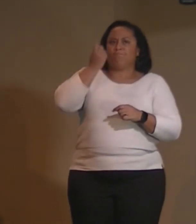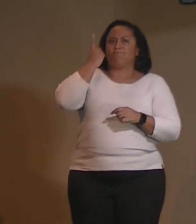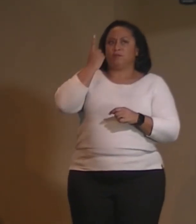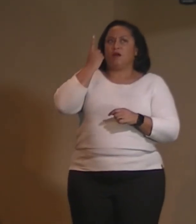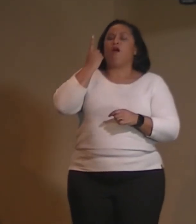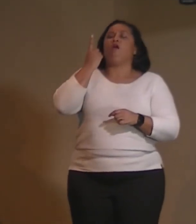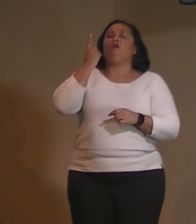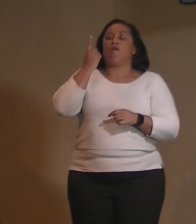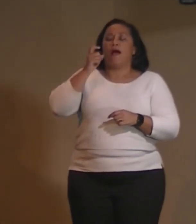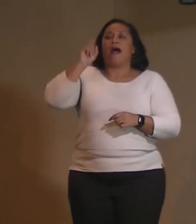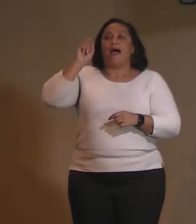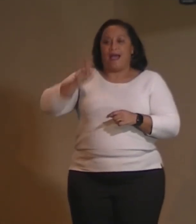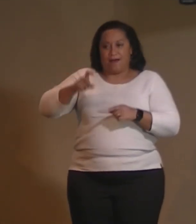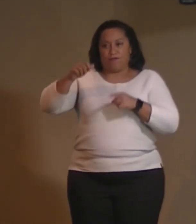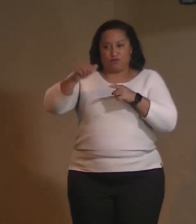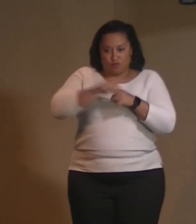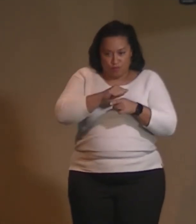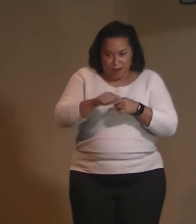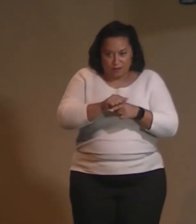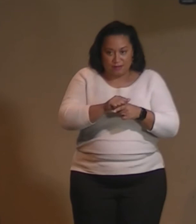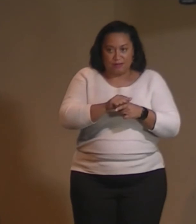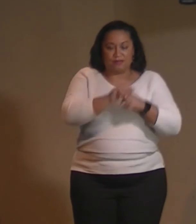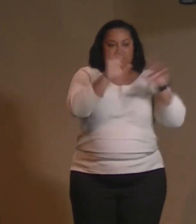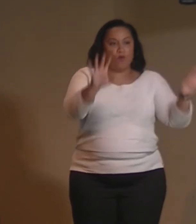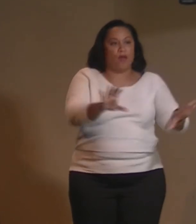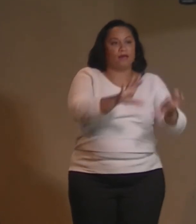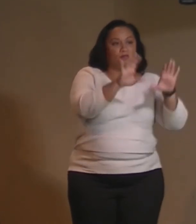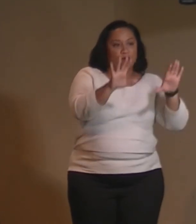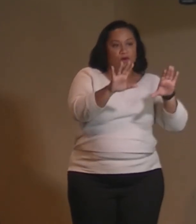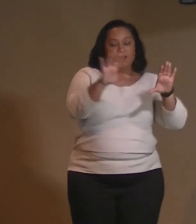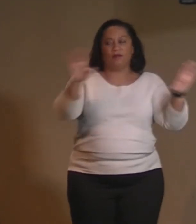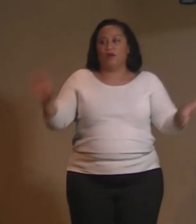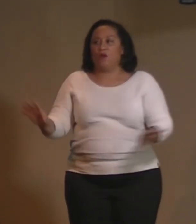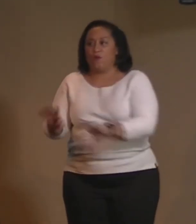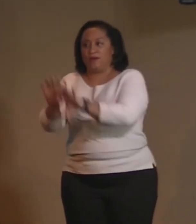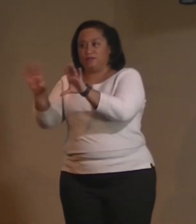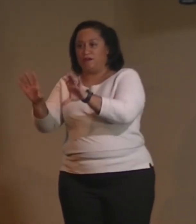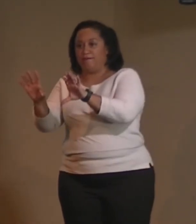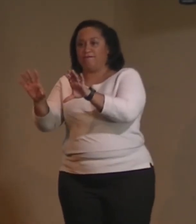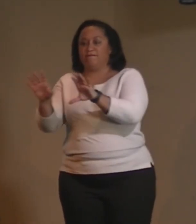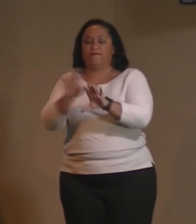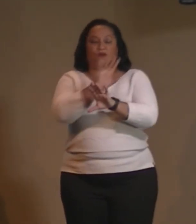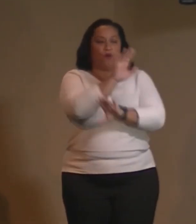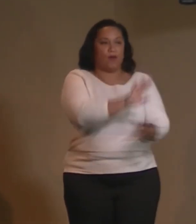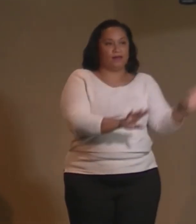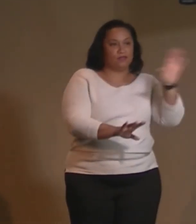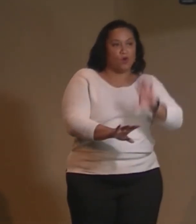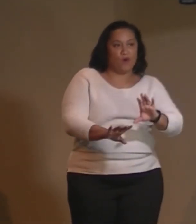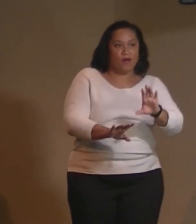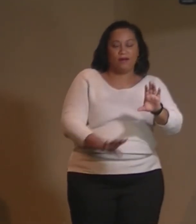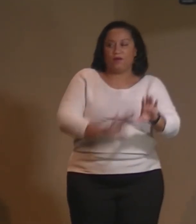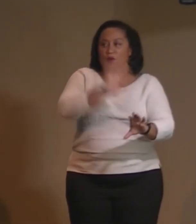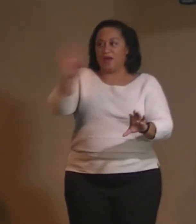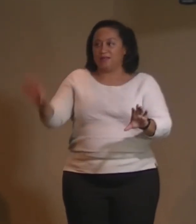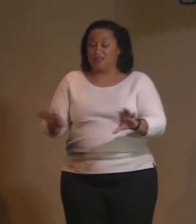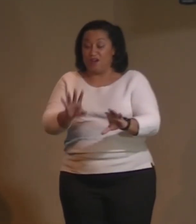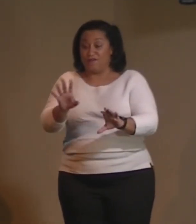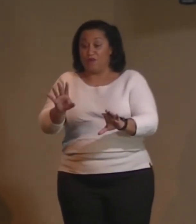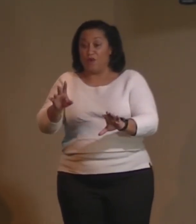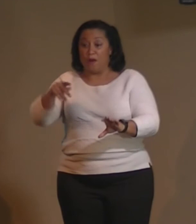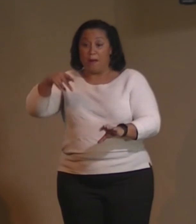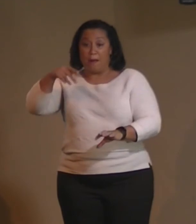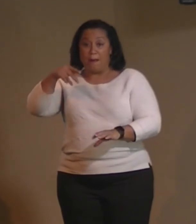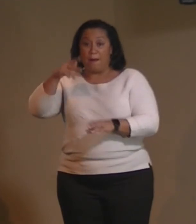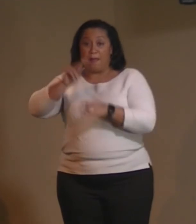They come back to wax on, wax off. They come back to the basics of put the peppercorns